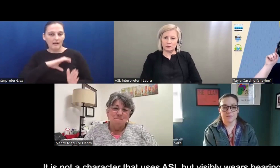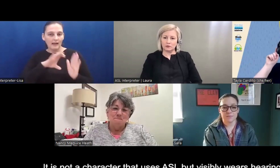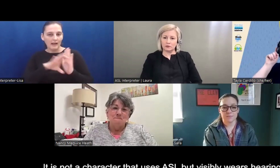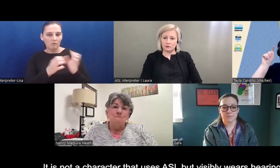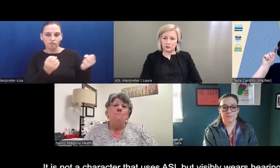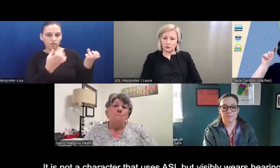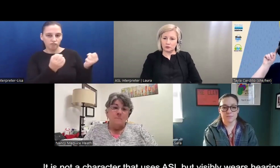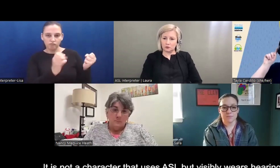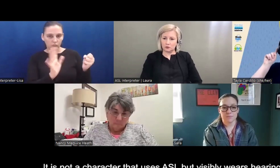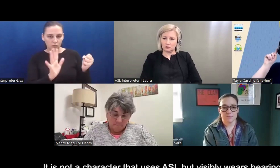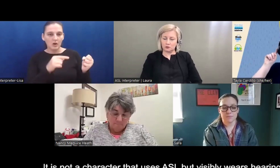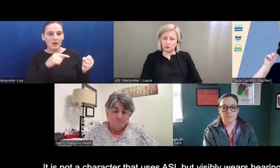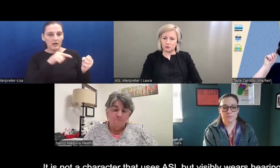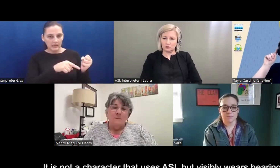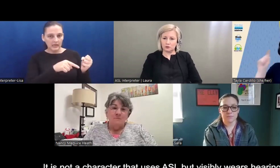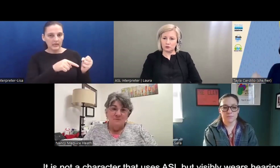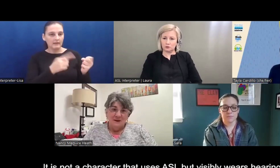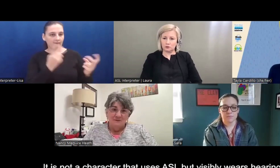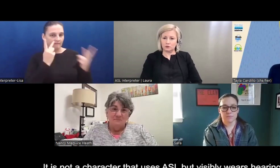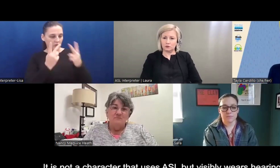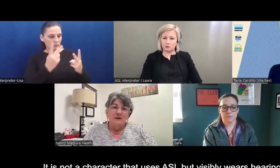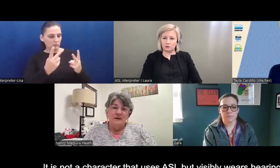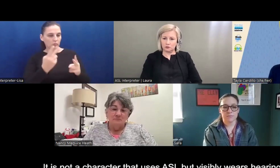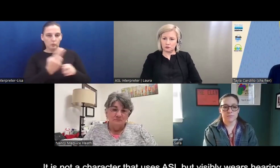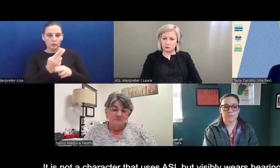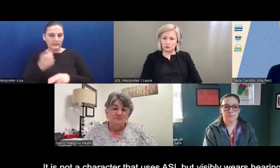but this is a character that visibly wears hearing aids.